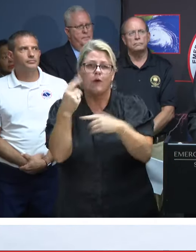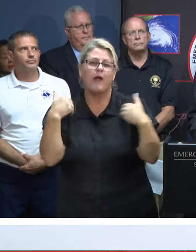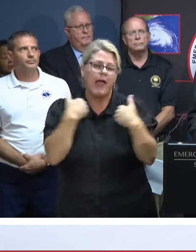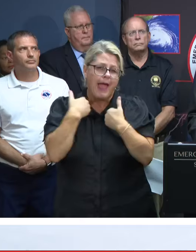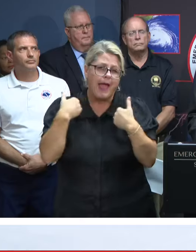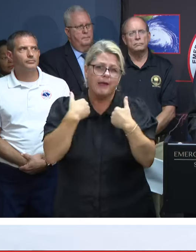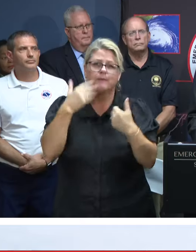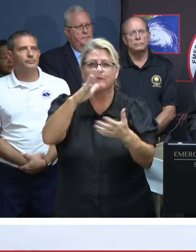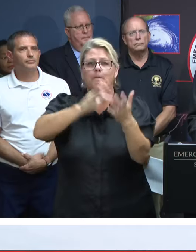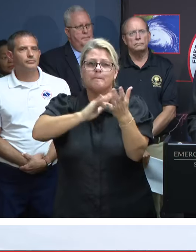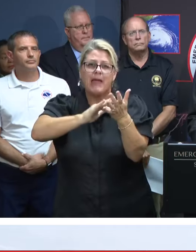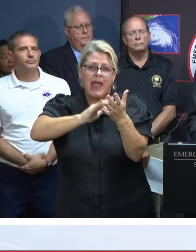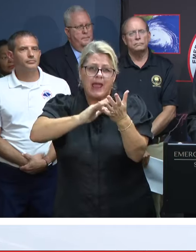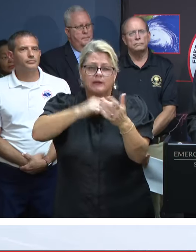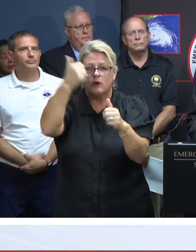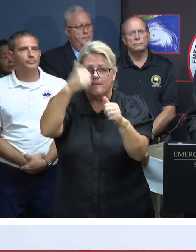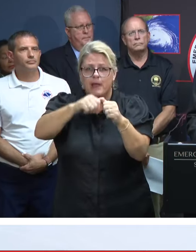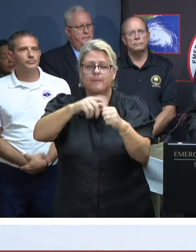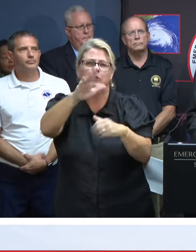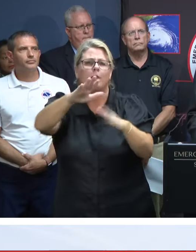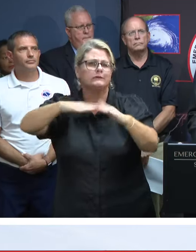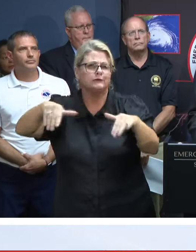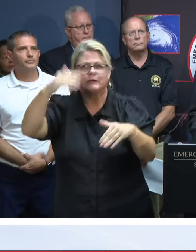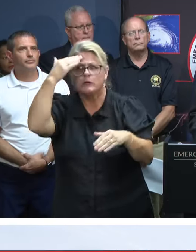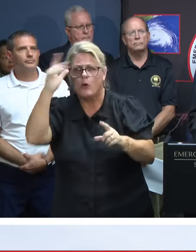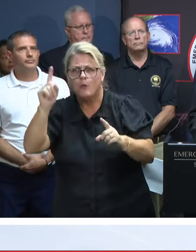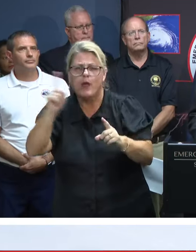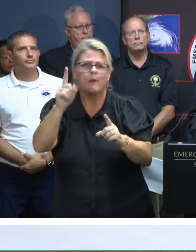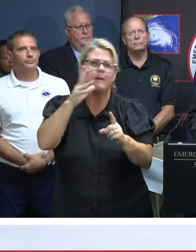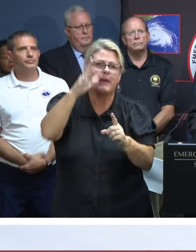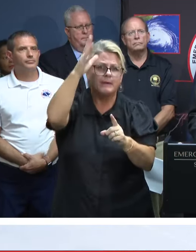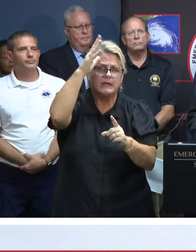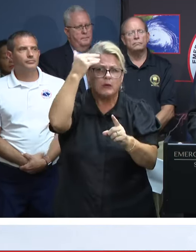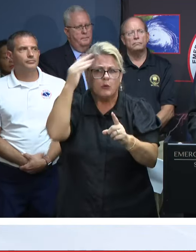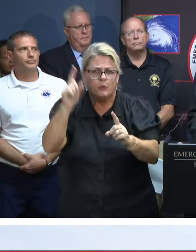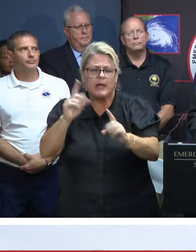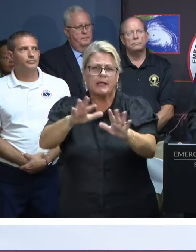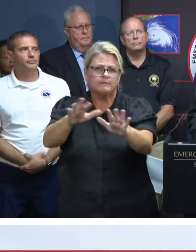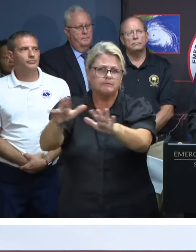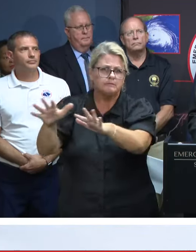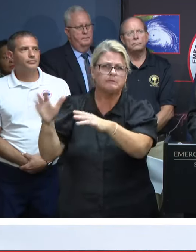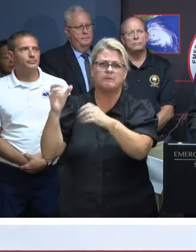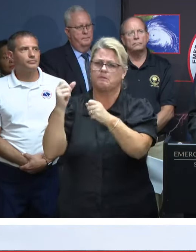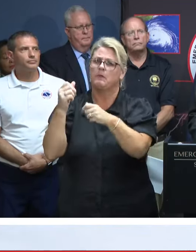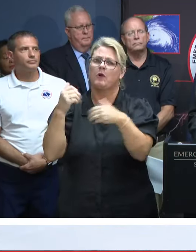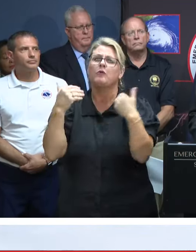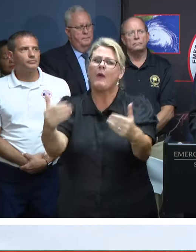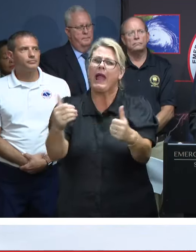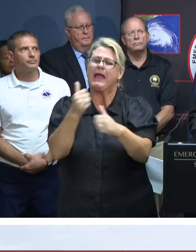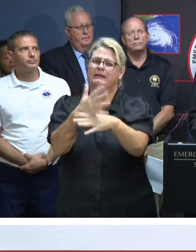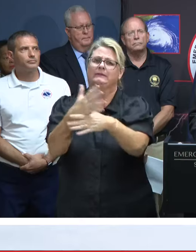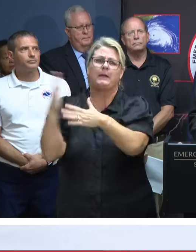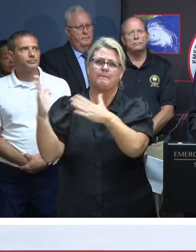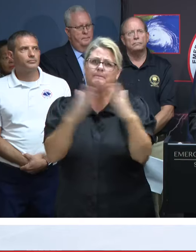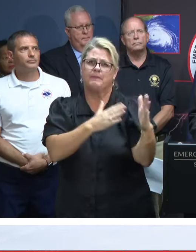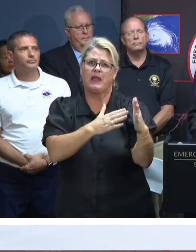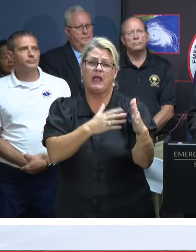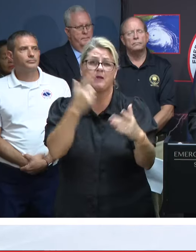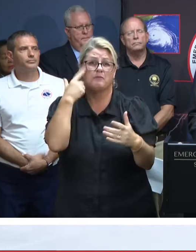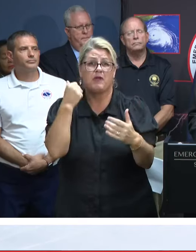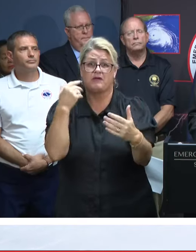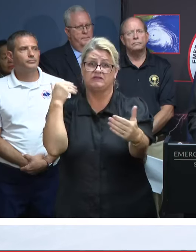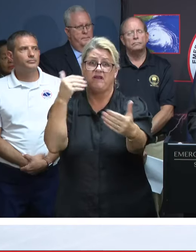do with your medicines, where your children are, where your parents are, all those things. Make those plans now because it might be very hard to do it